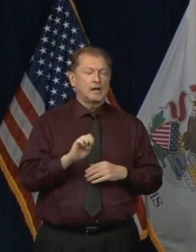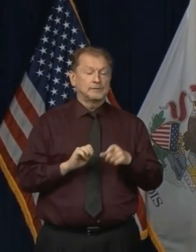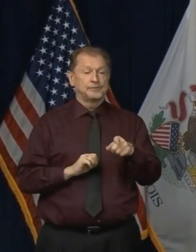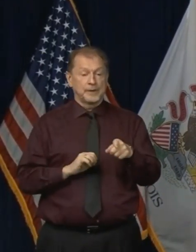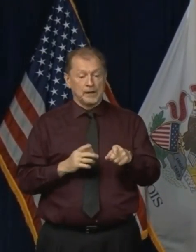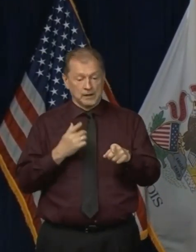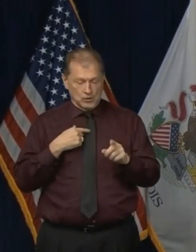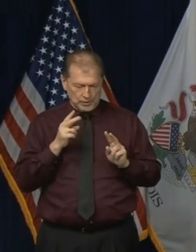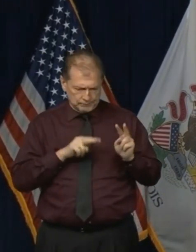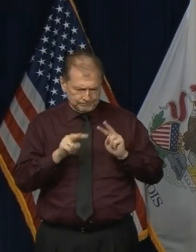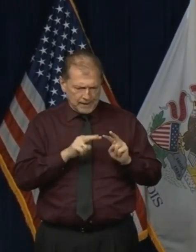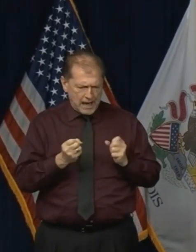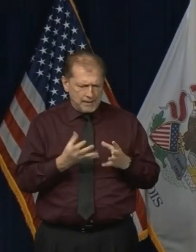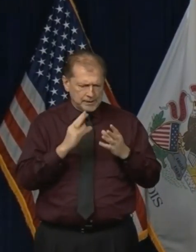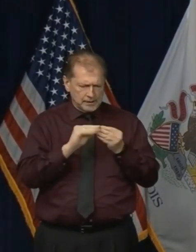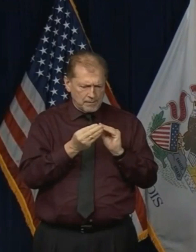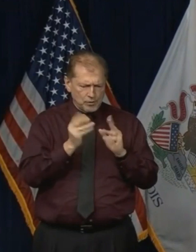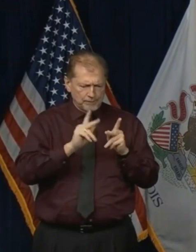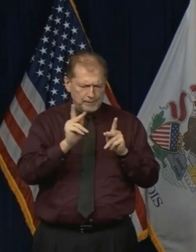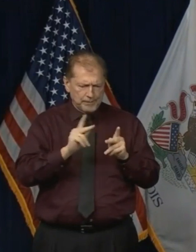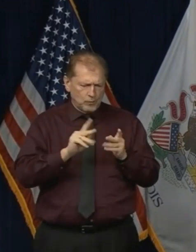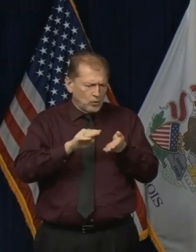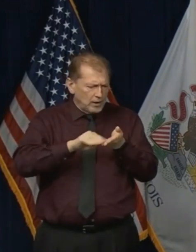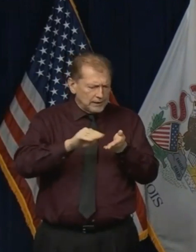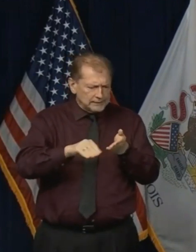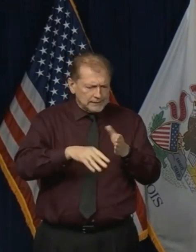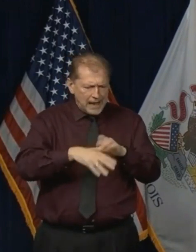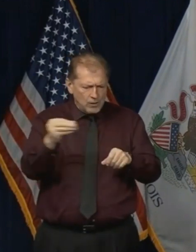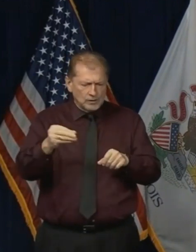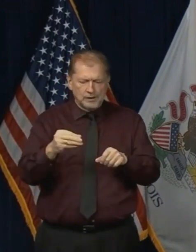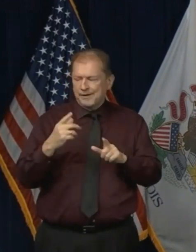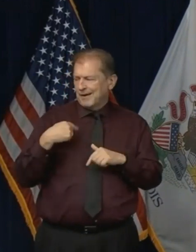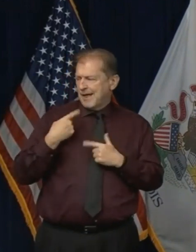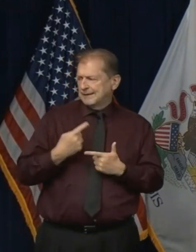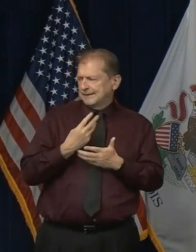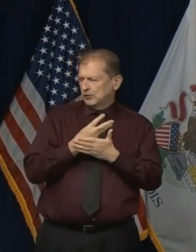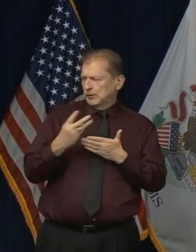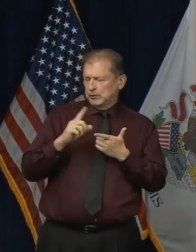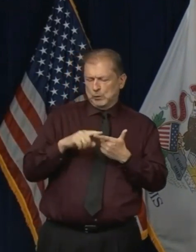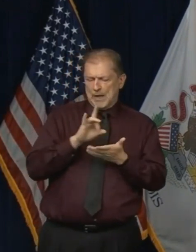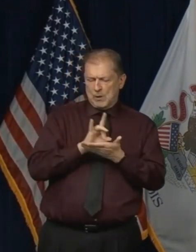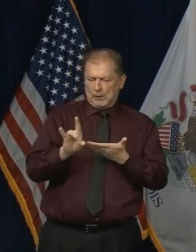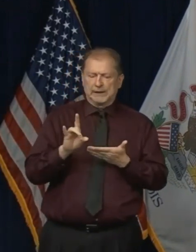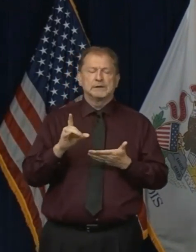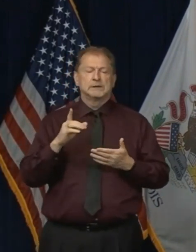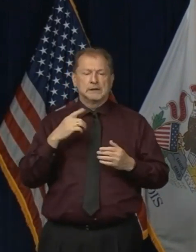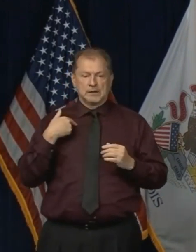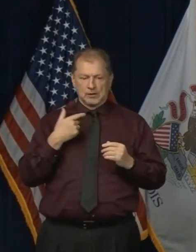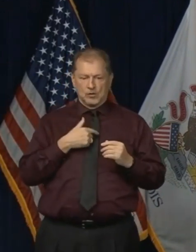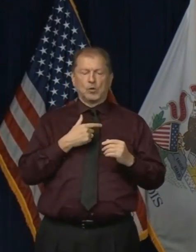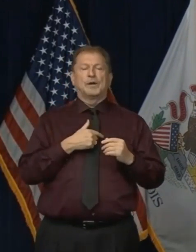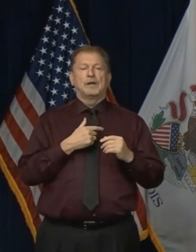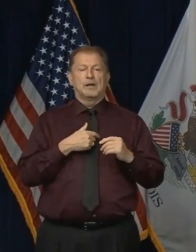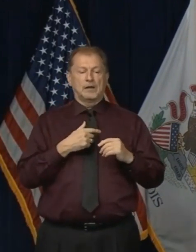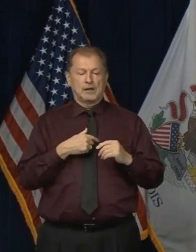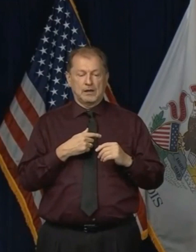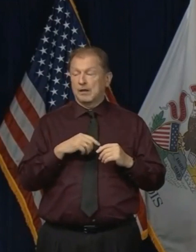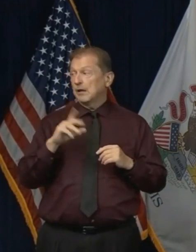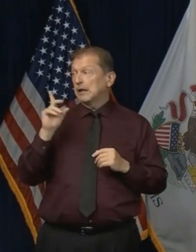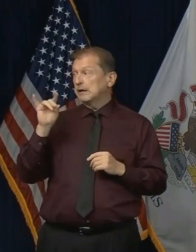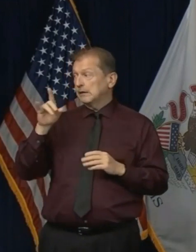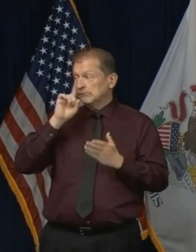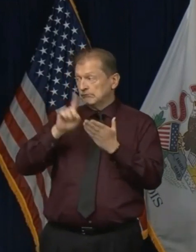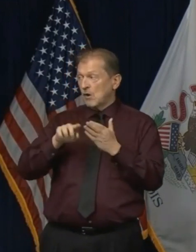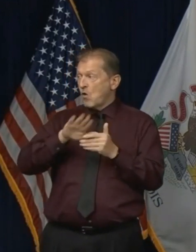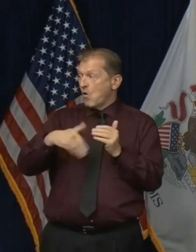you know, essentially in the last some number of weeks, I think it's six to eight weeks, we've, uh, we have, uh, gone through files and,